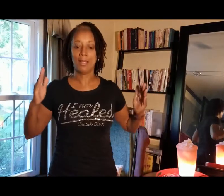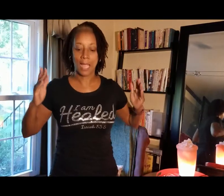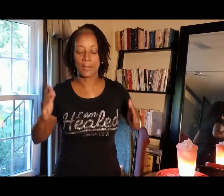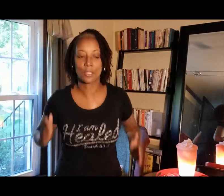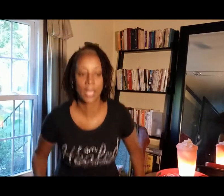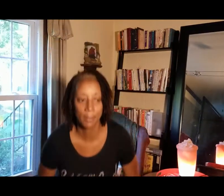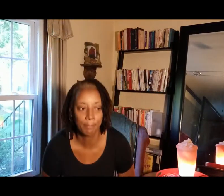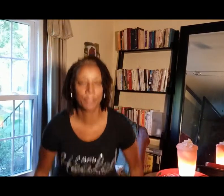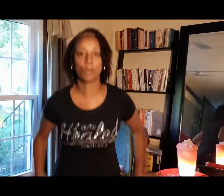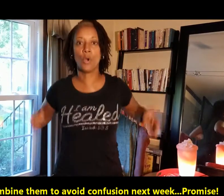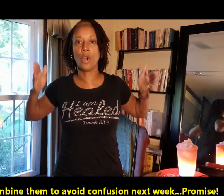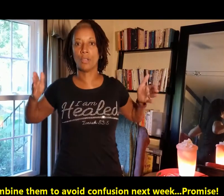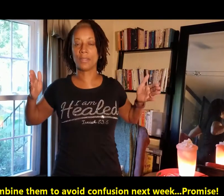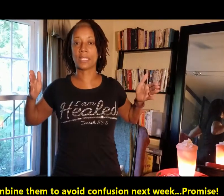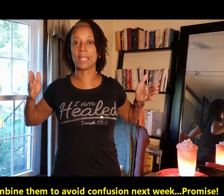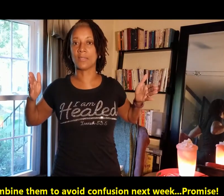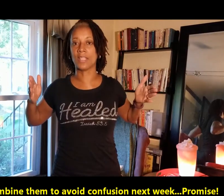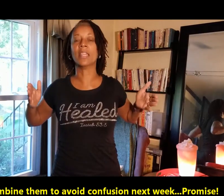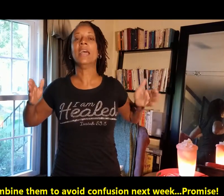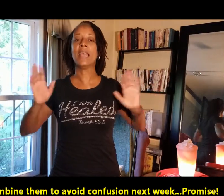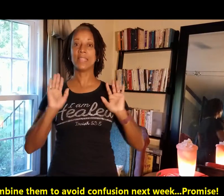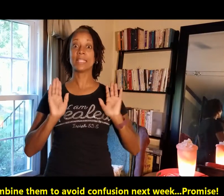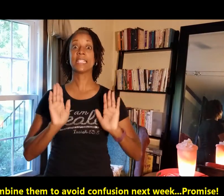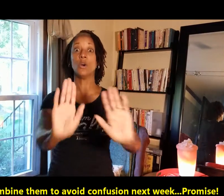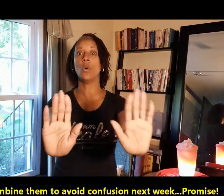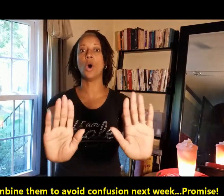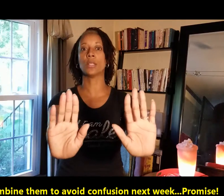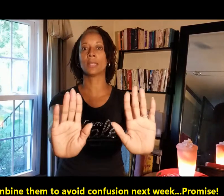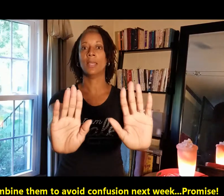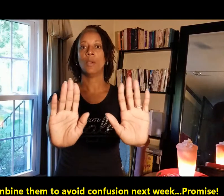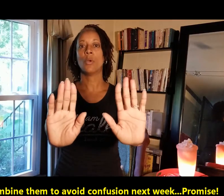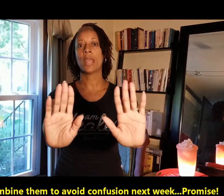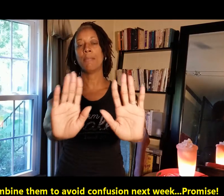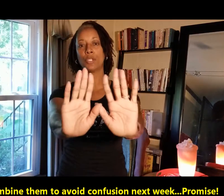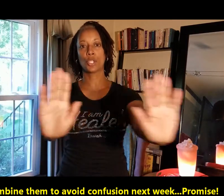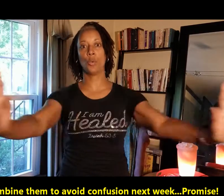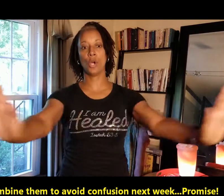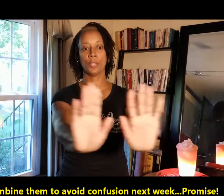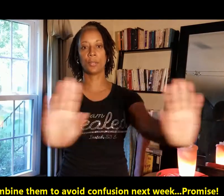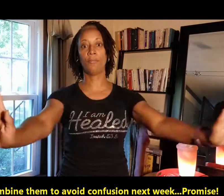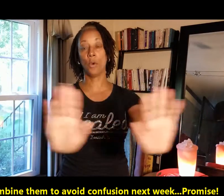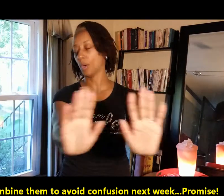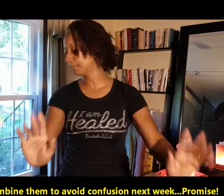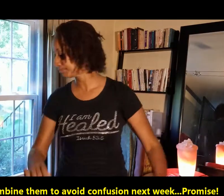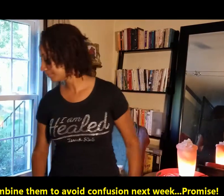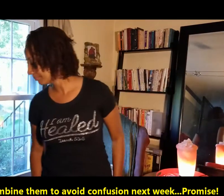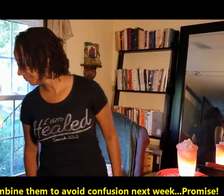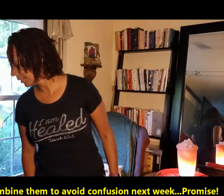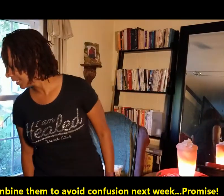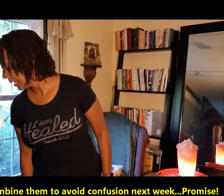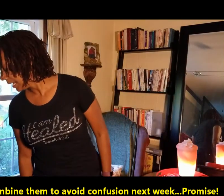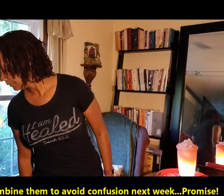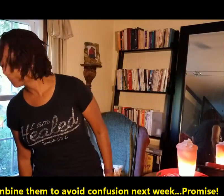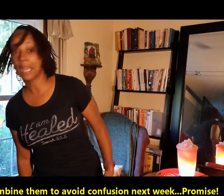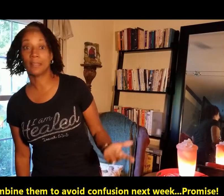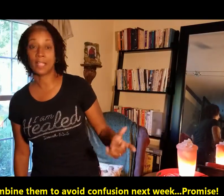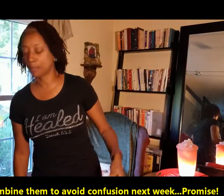I just kind of put a wall on the sides of us. And then cell walls when I push the walls forward. Kind of like the